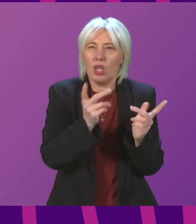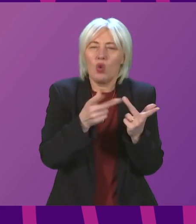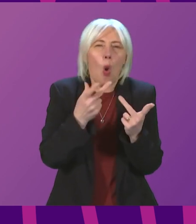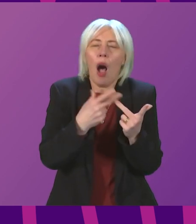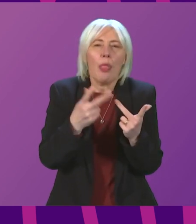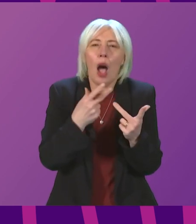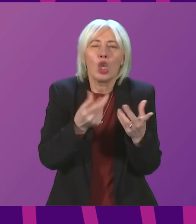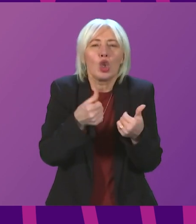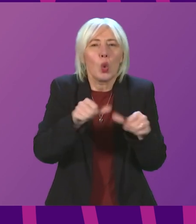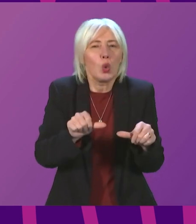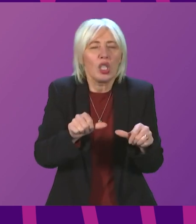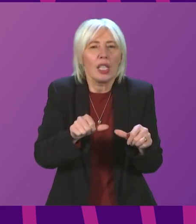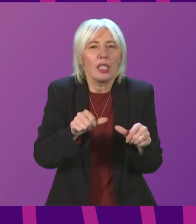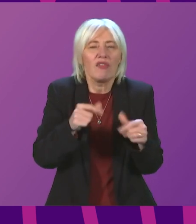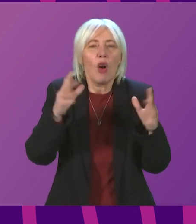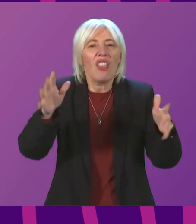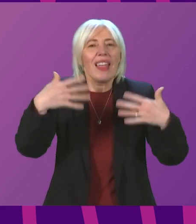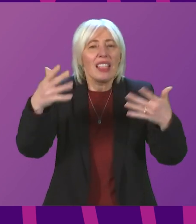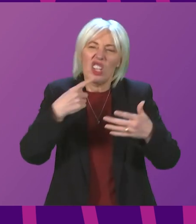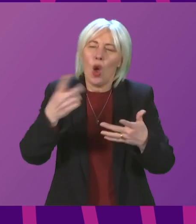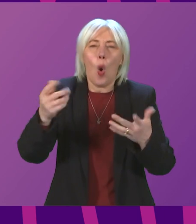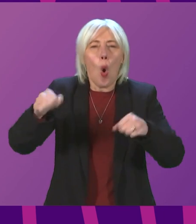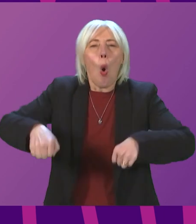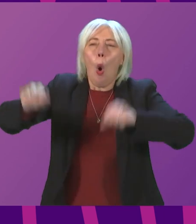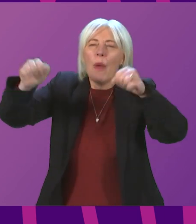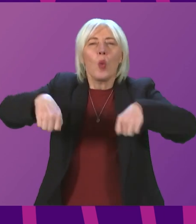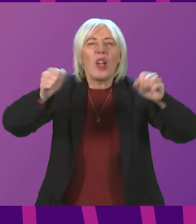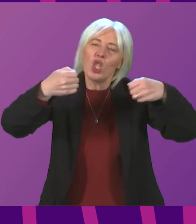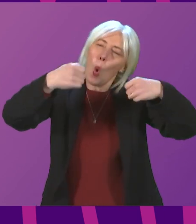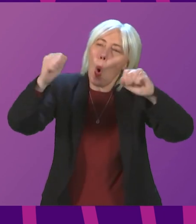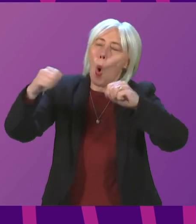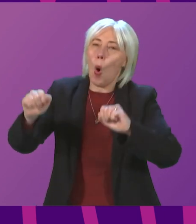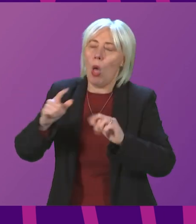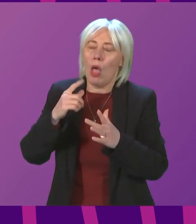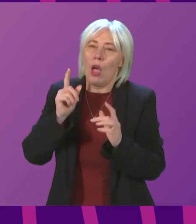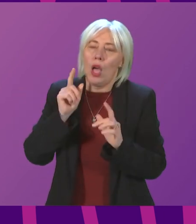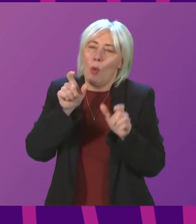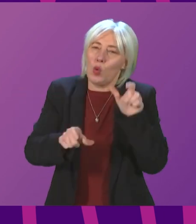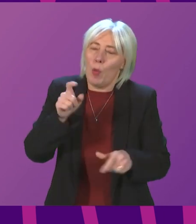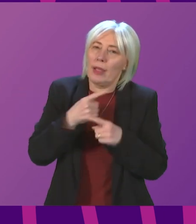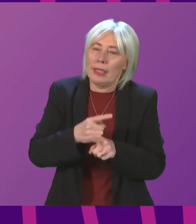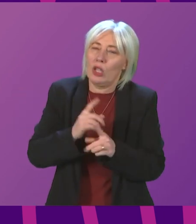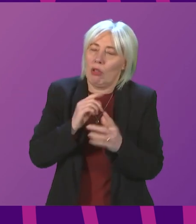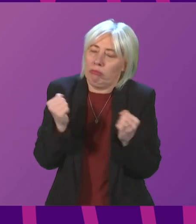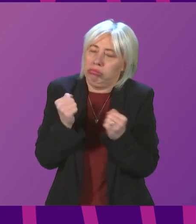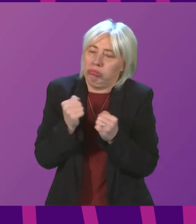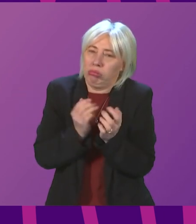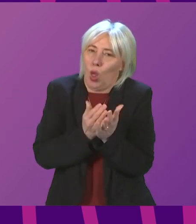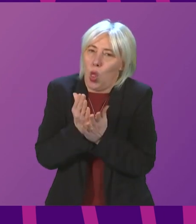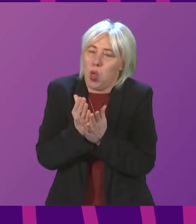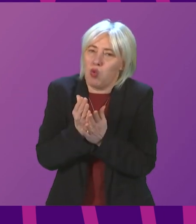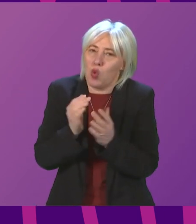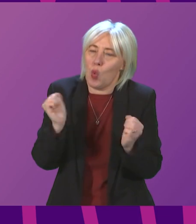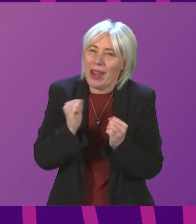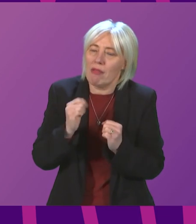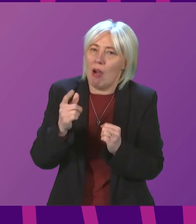pop open a window. Pupils and teachers had to suffer through the cold months before Christmas in coats and scarves. Then